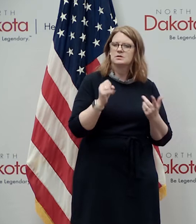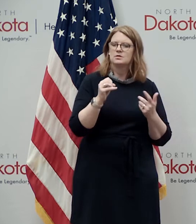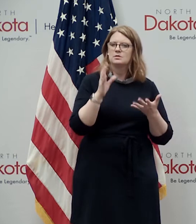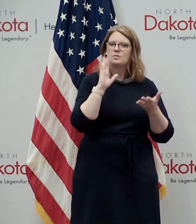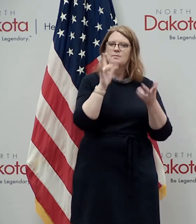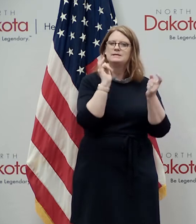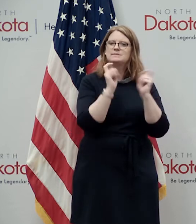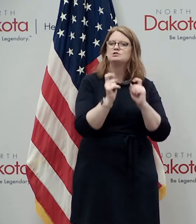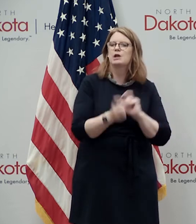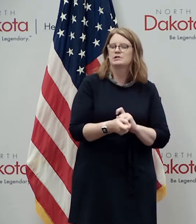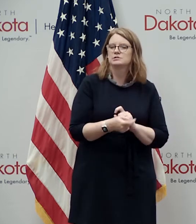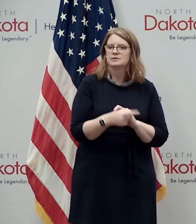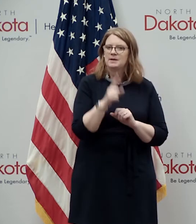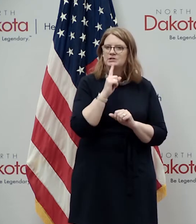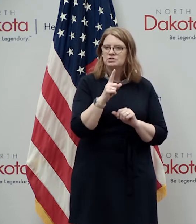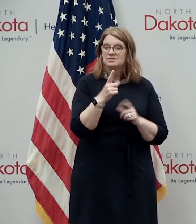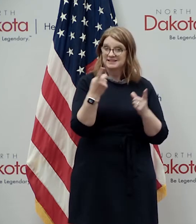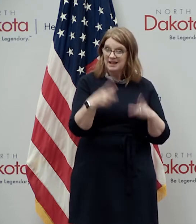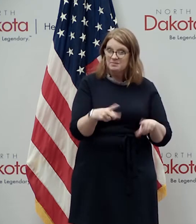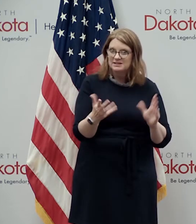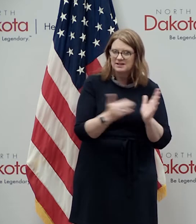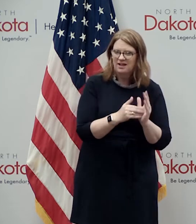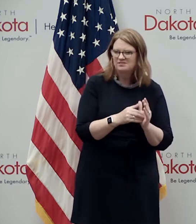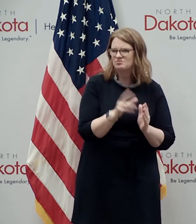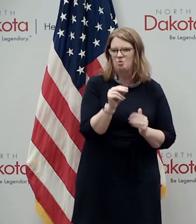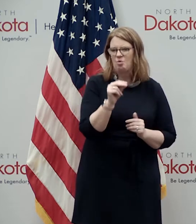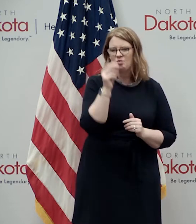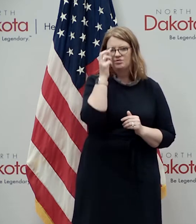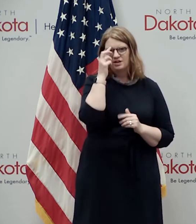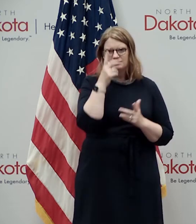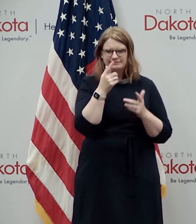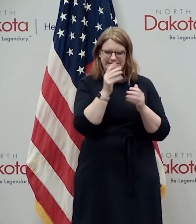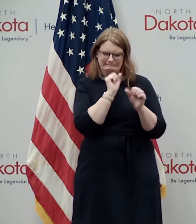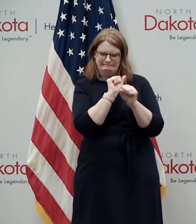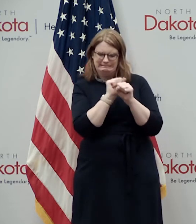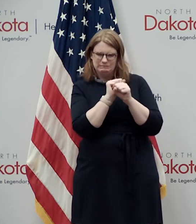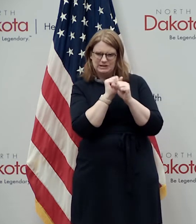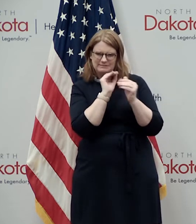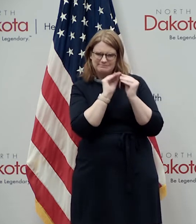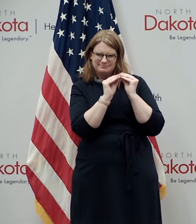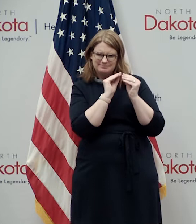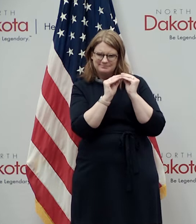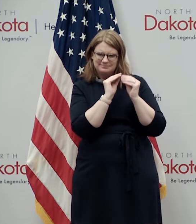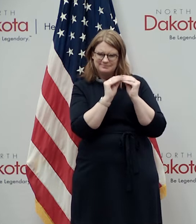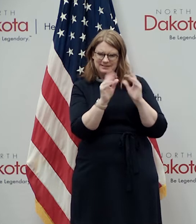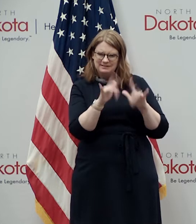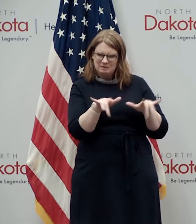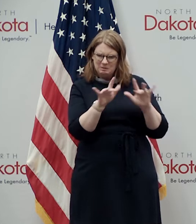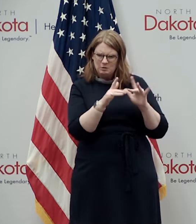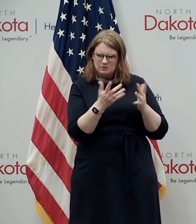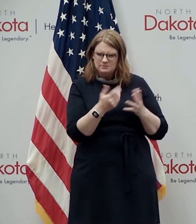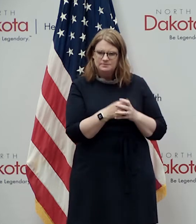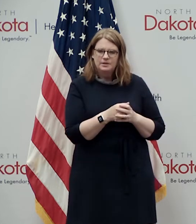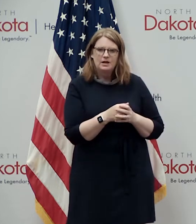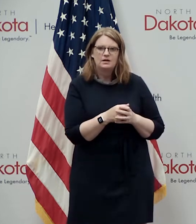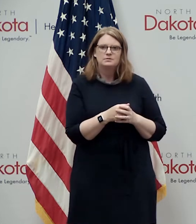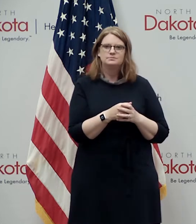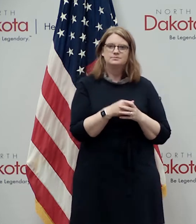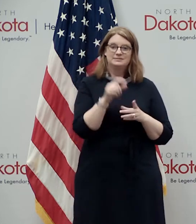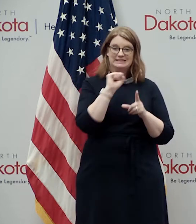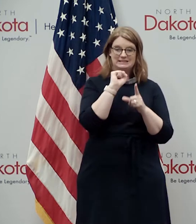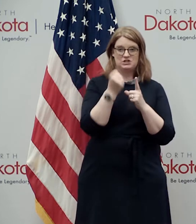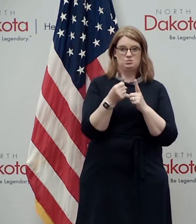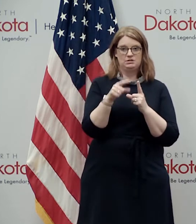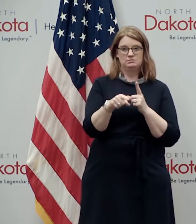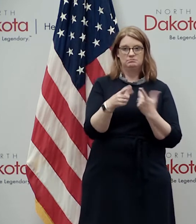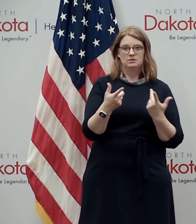and other changes they make to make sure this doesn't happen again but uh this is you know when we when we have uh uh situations like this uh we